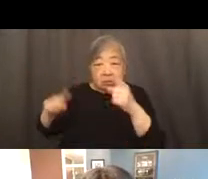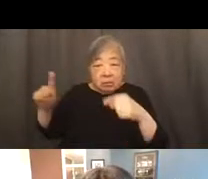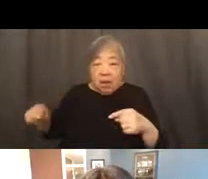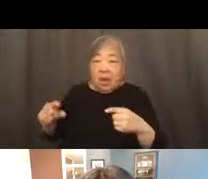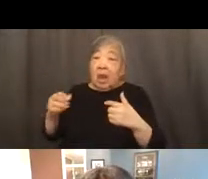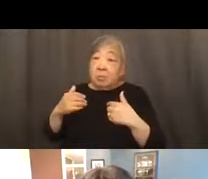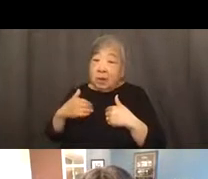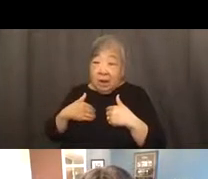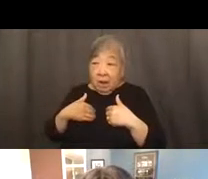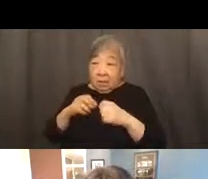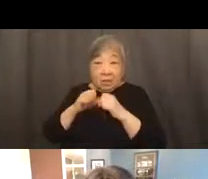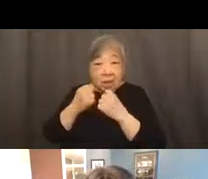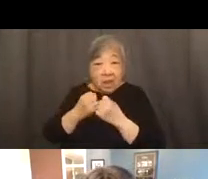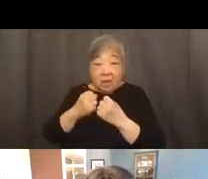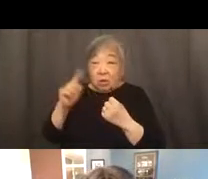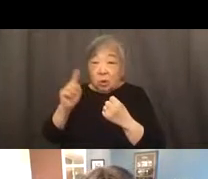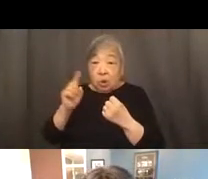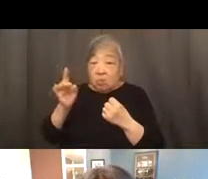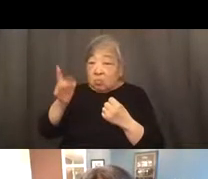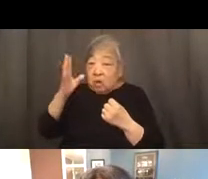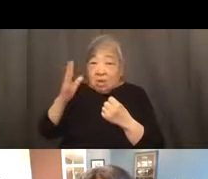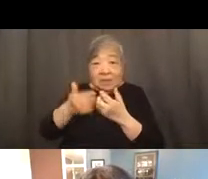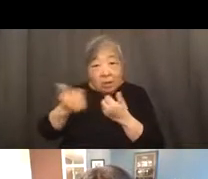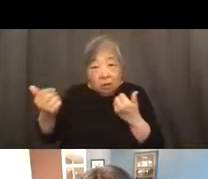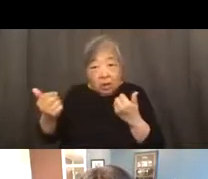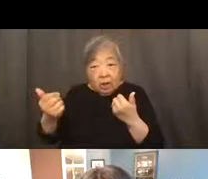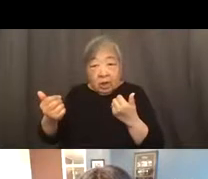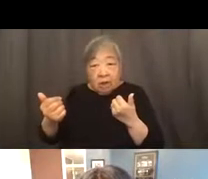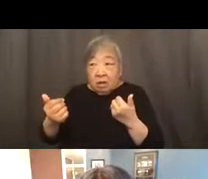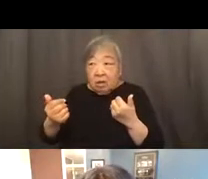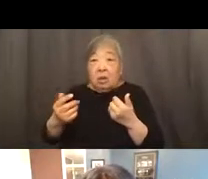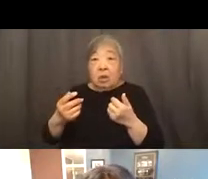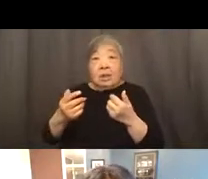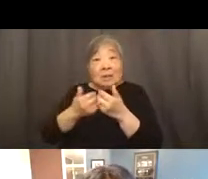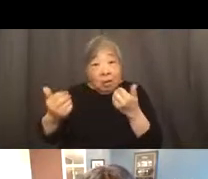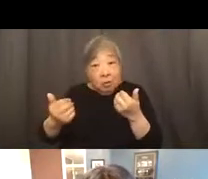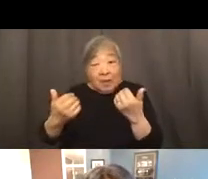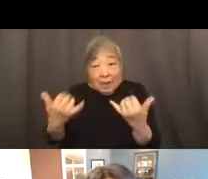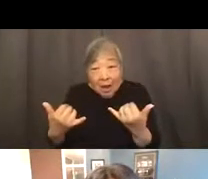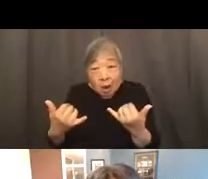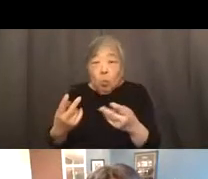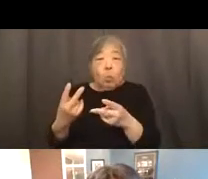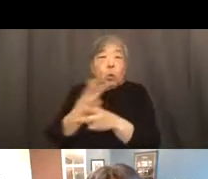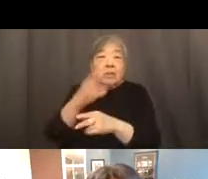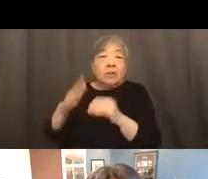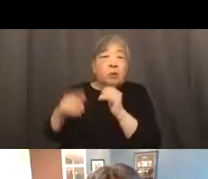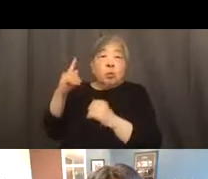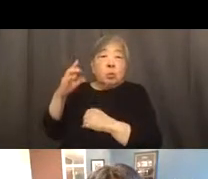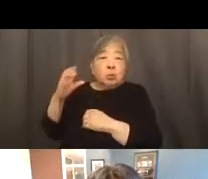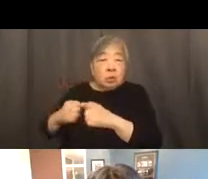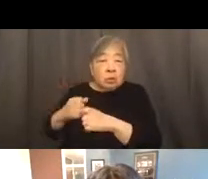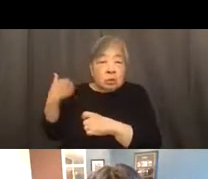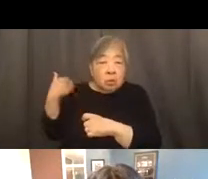segregated we're more segregated today than we were 100 years ago. And so, and when you think about things